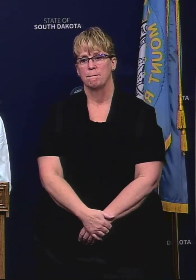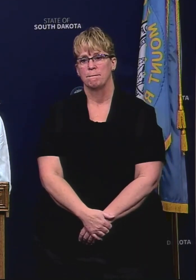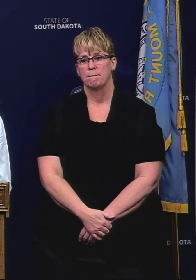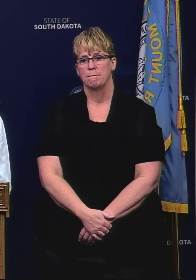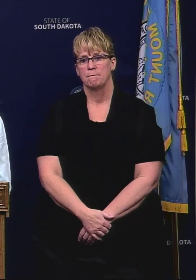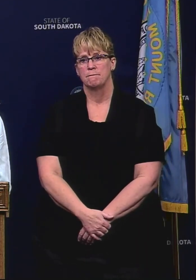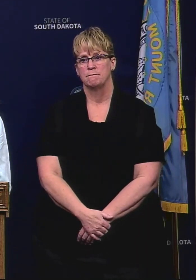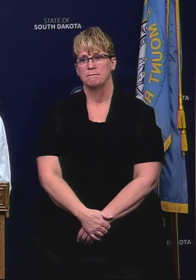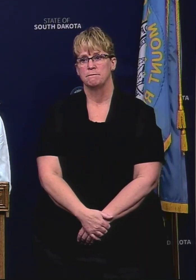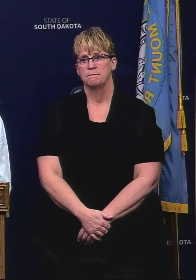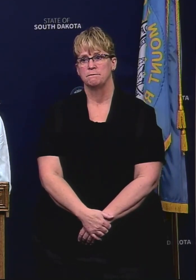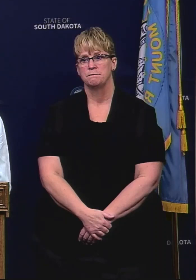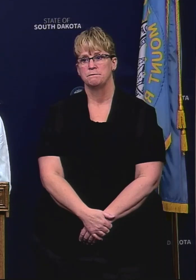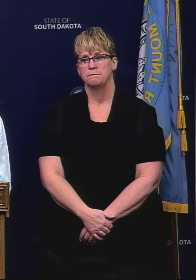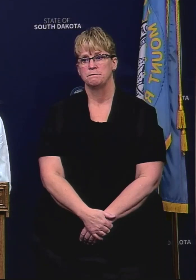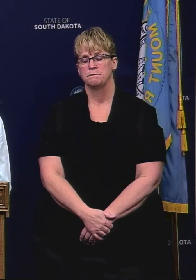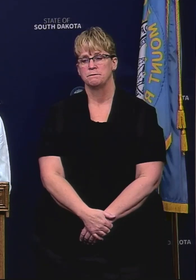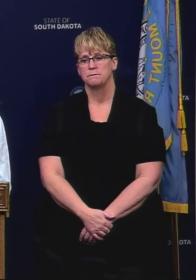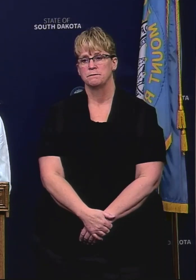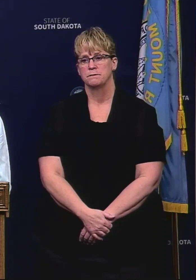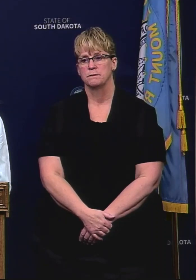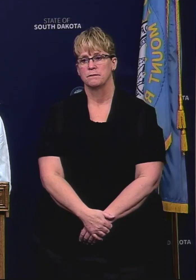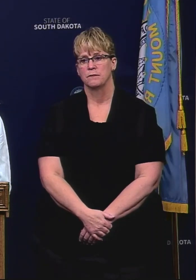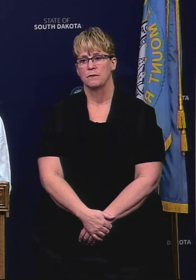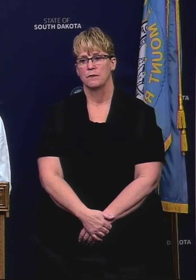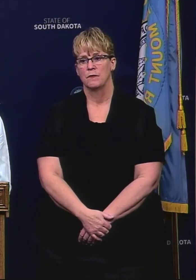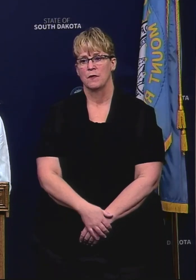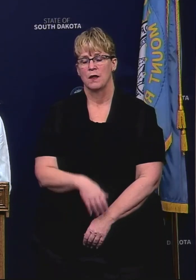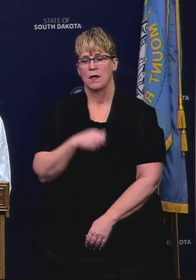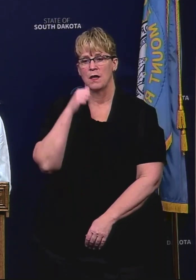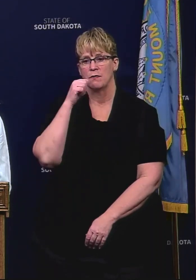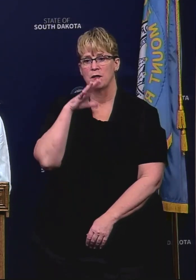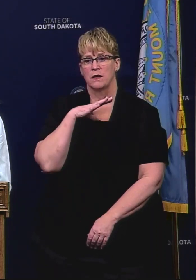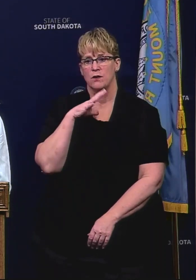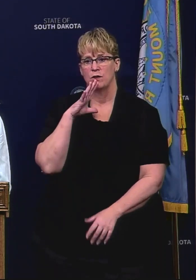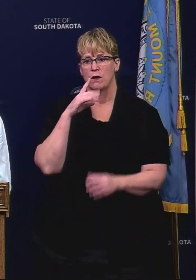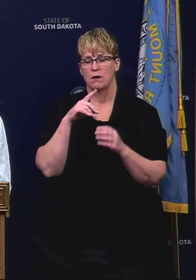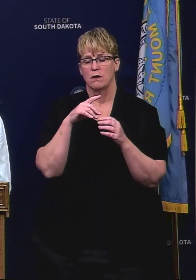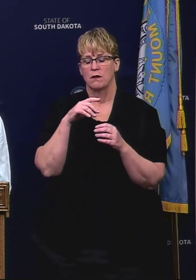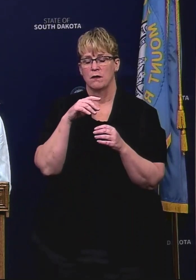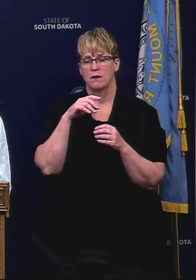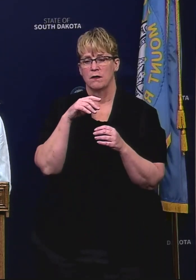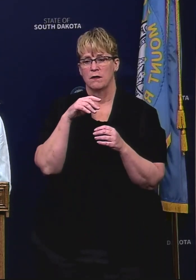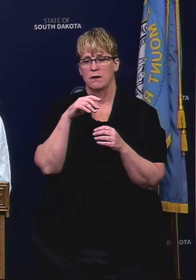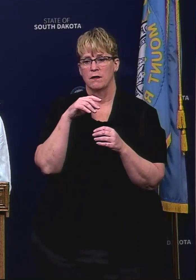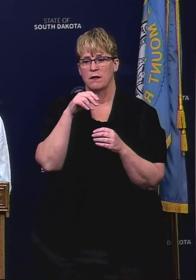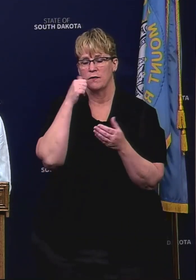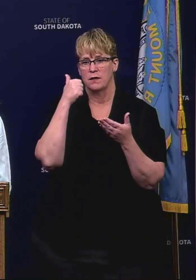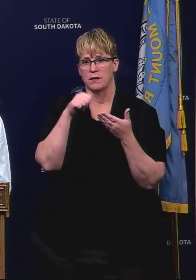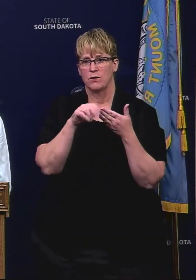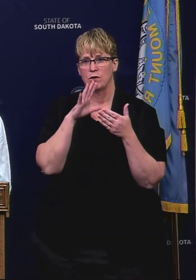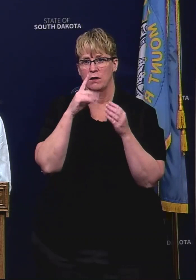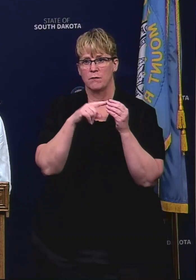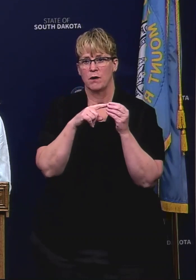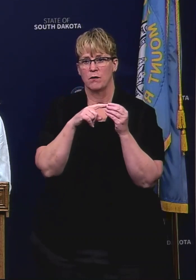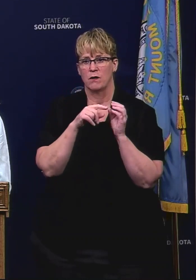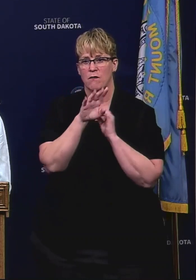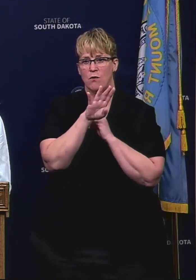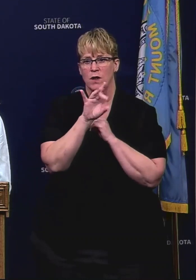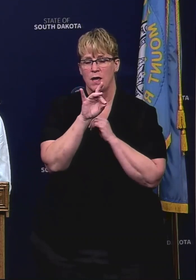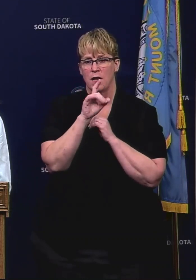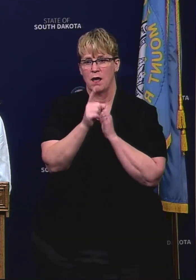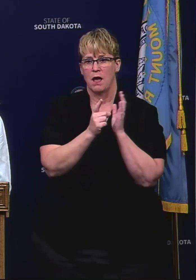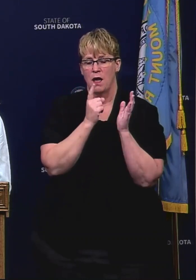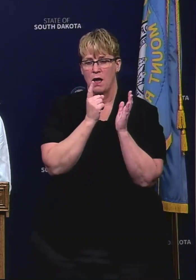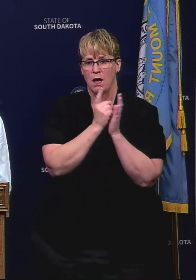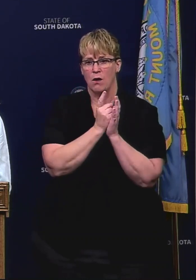letter that you referenced um basically offered some criticism of giving a 48 hour ultimatum and you know said that the approach could